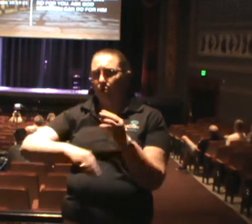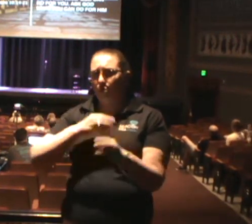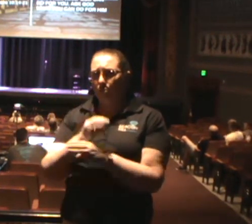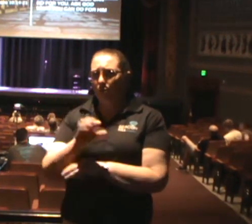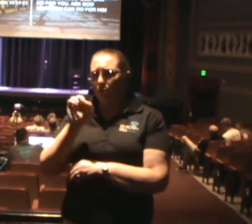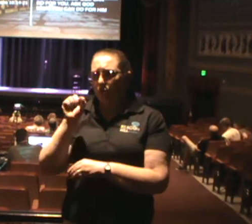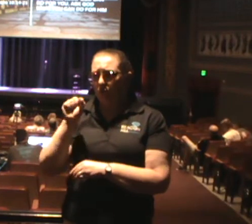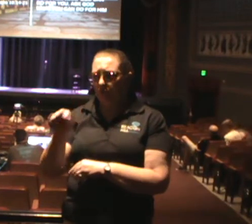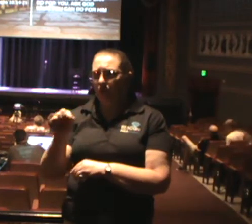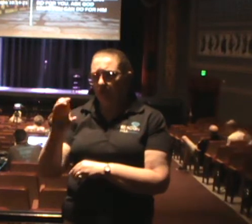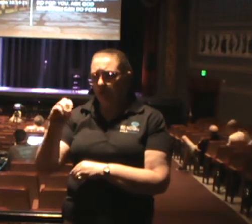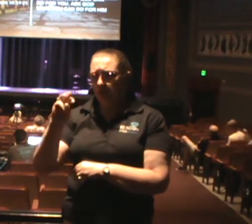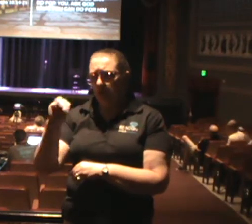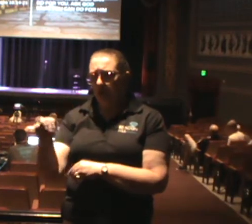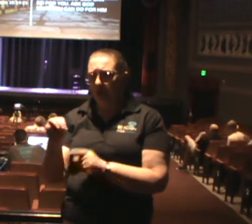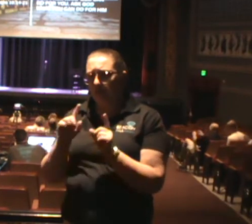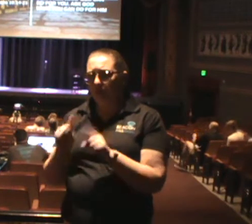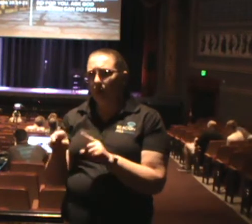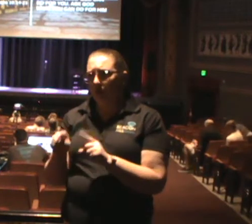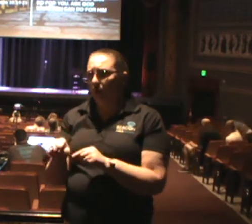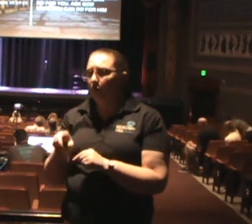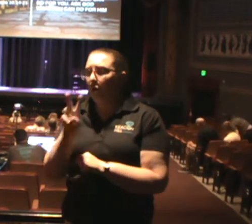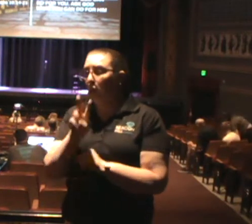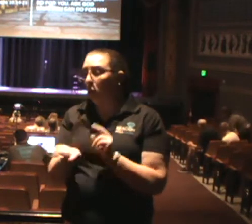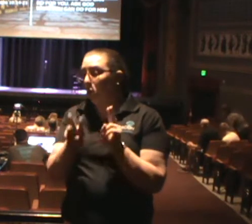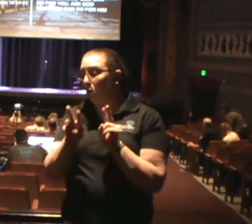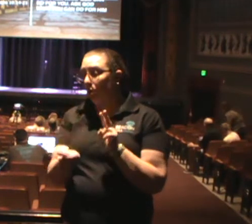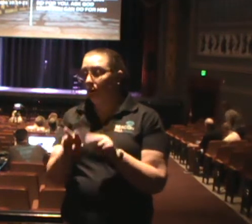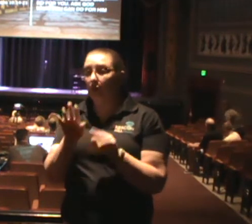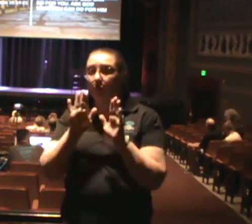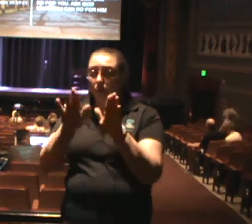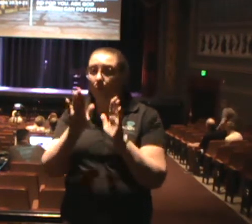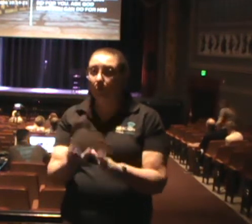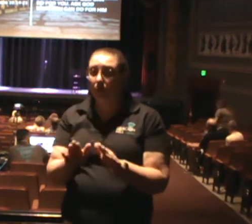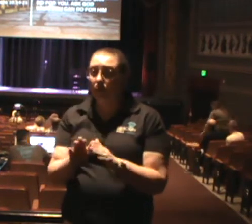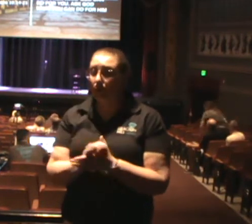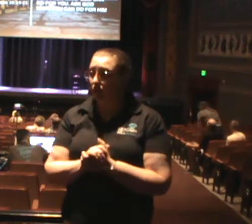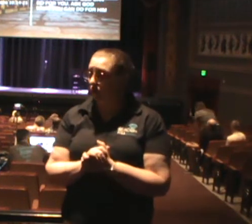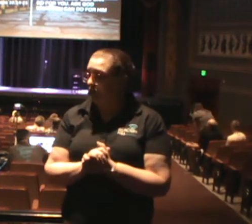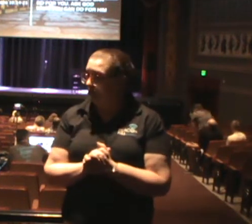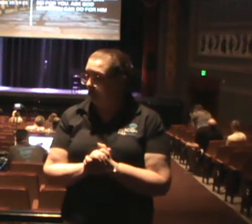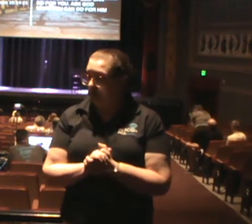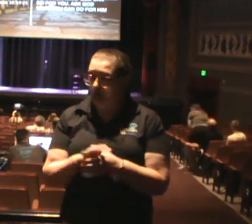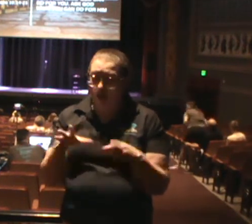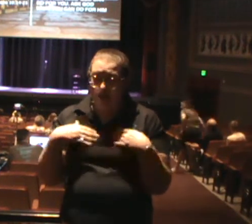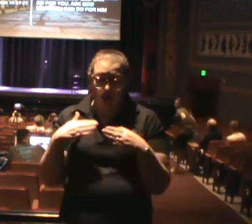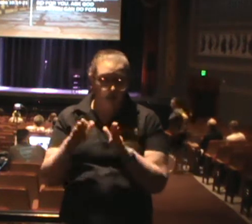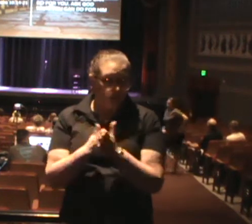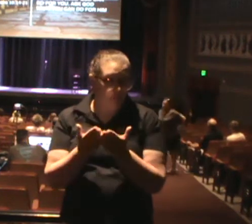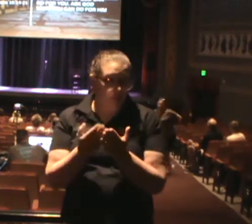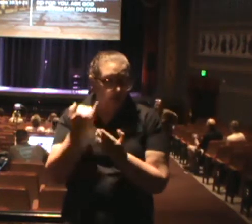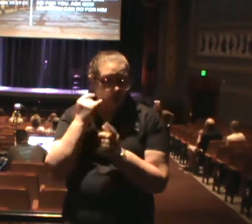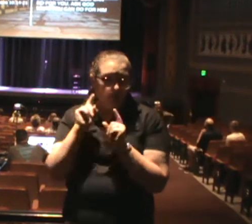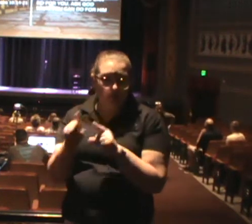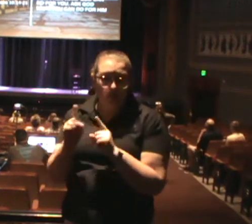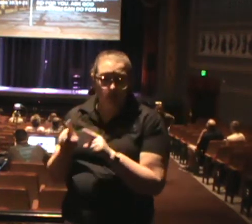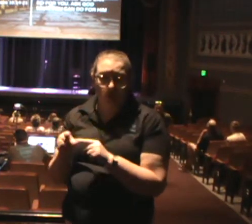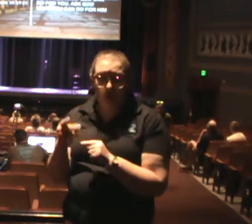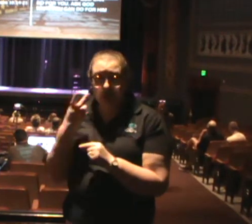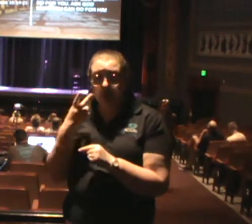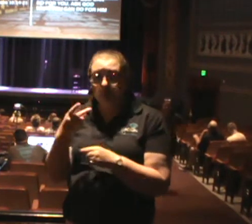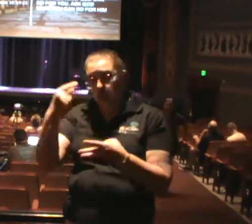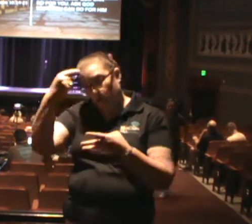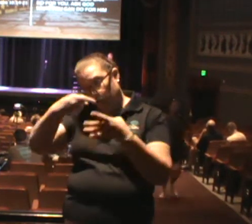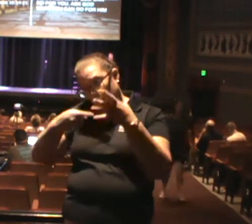Go to that website and just peruse through that. It's a wonderful website. I've got the book. If you go to Operationworld.com, you will see a list of